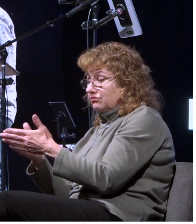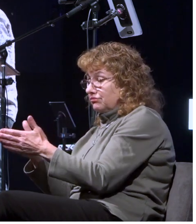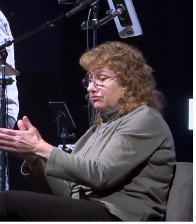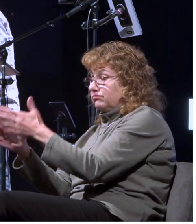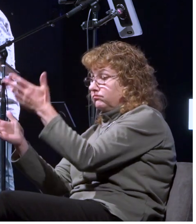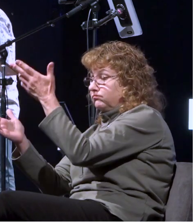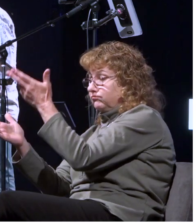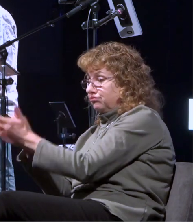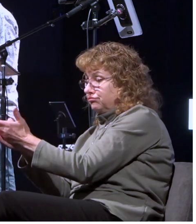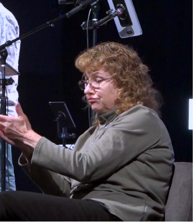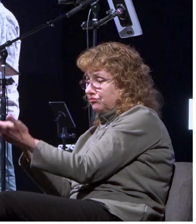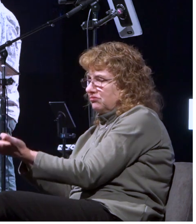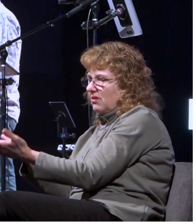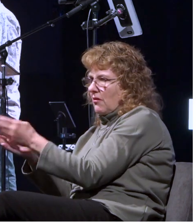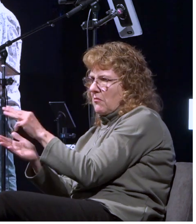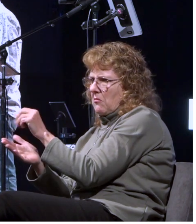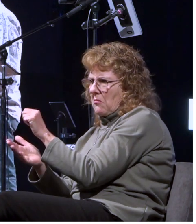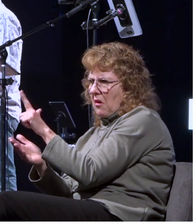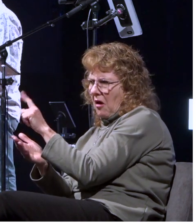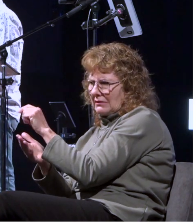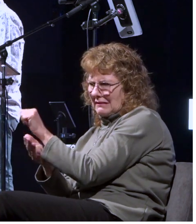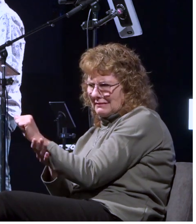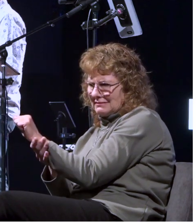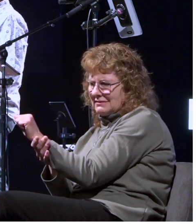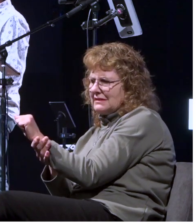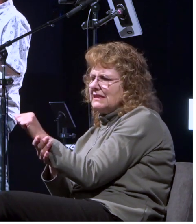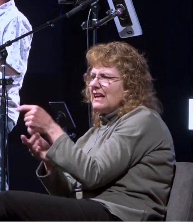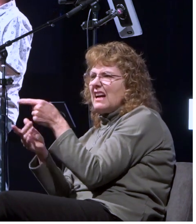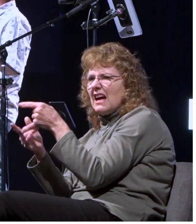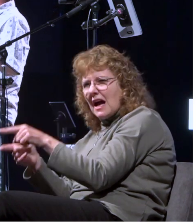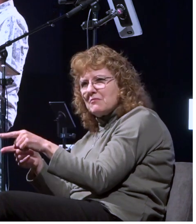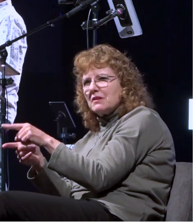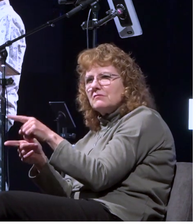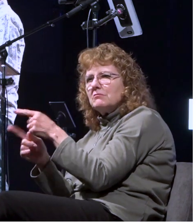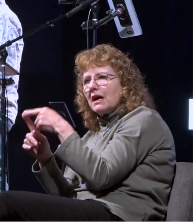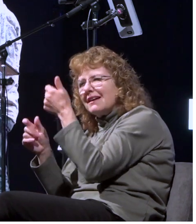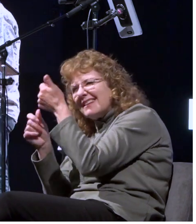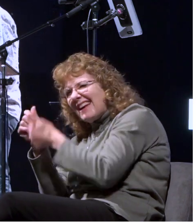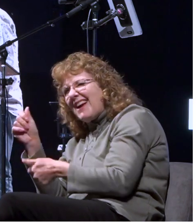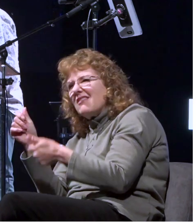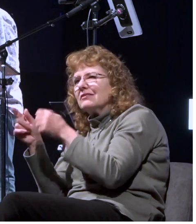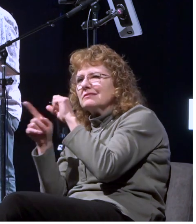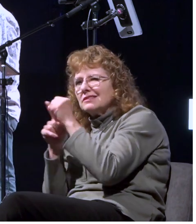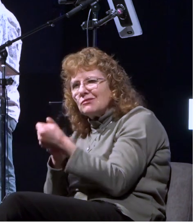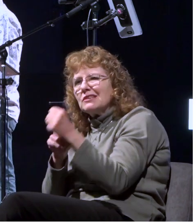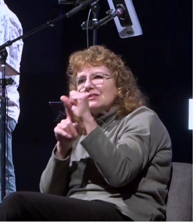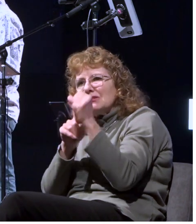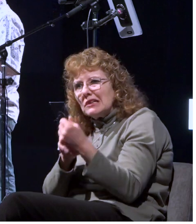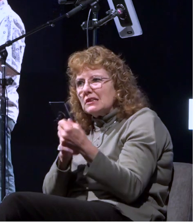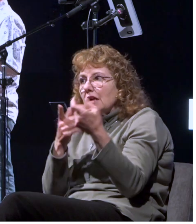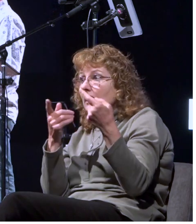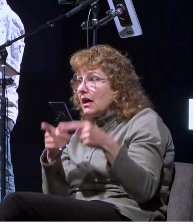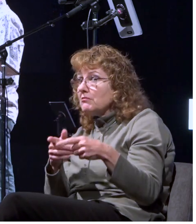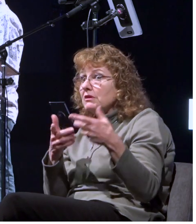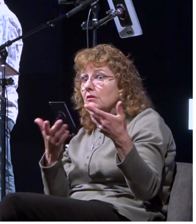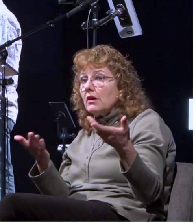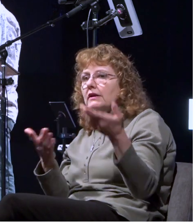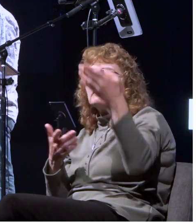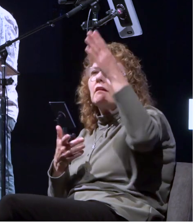important lesson in regards to control that in every circumstance listen god is working in